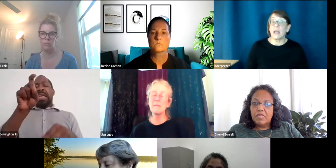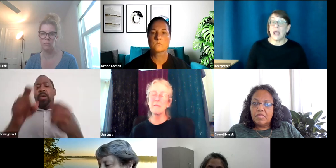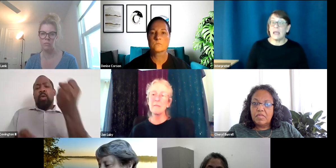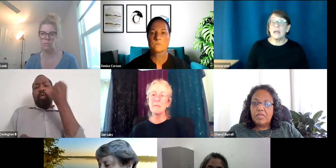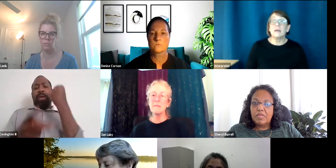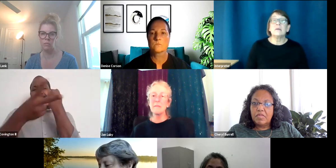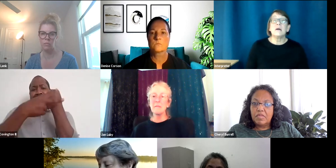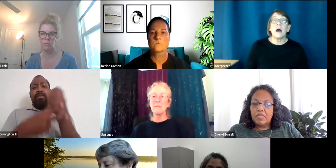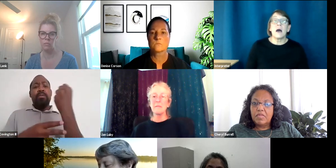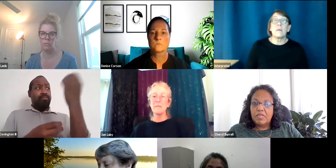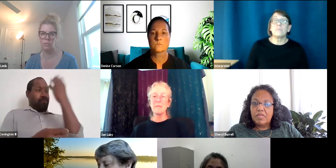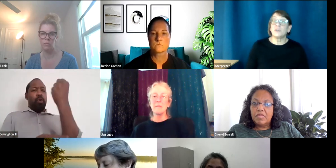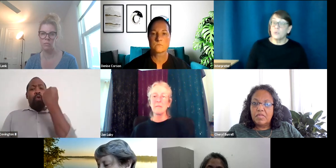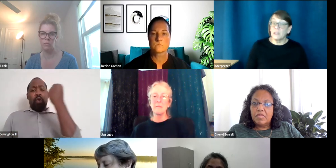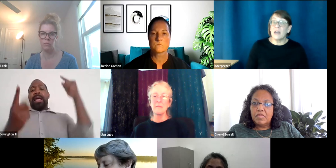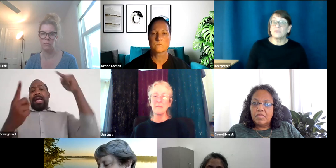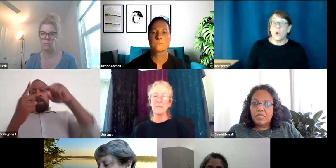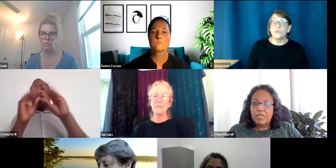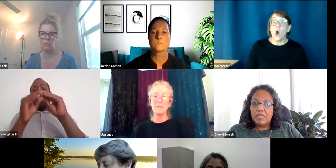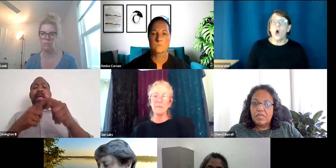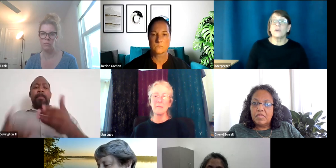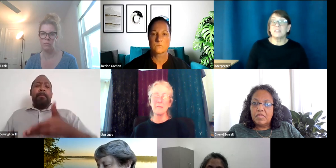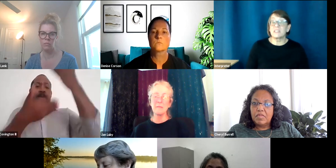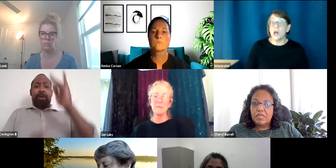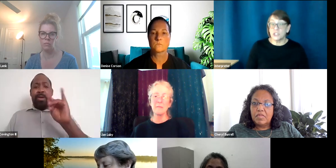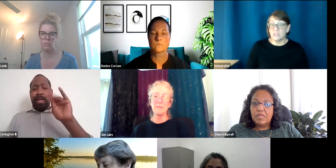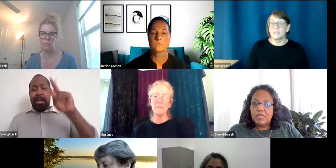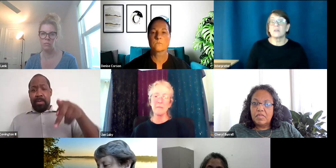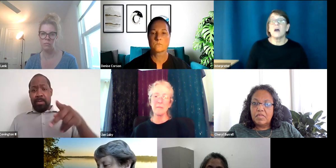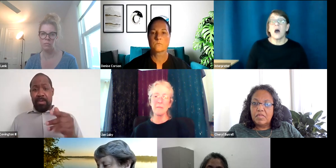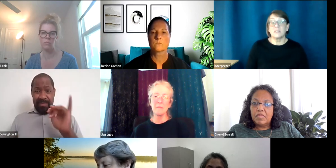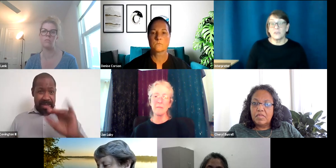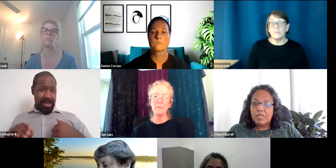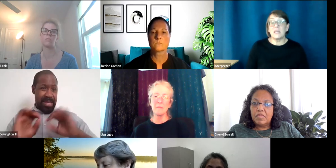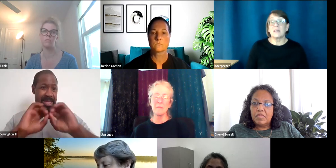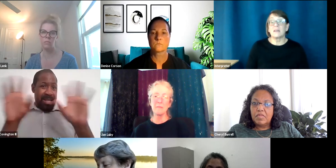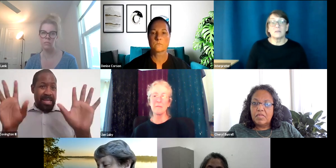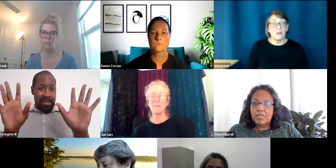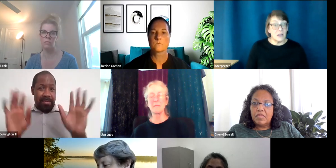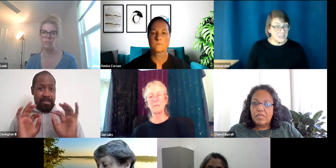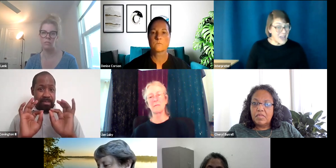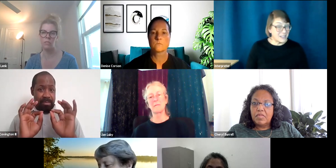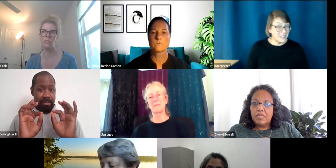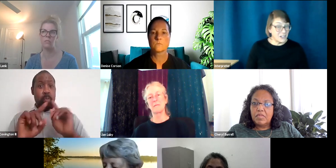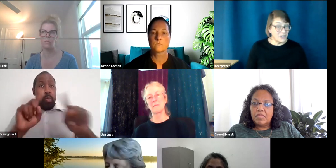okay. But you really have to hold all the discussions until the meeting. Is that clear?